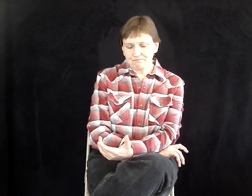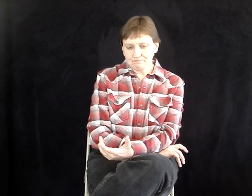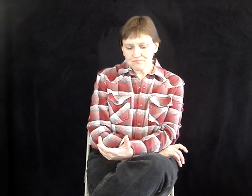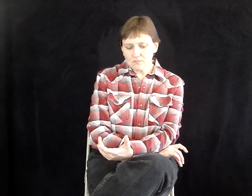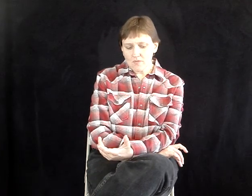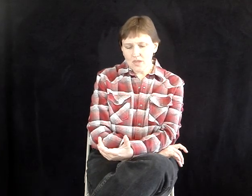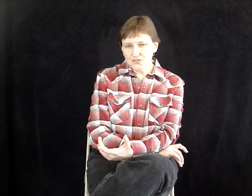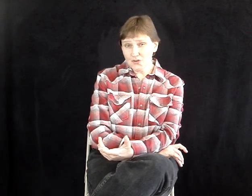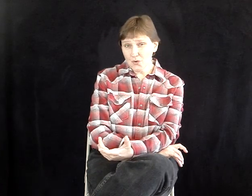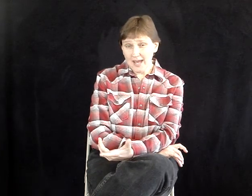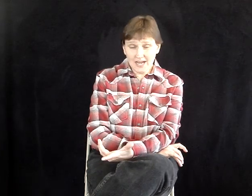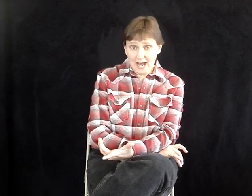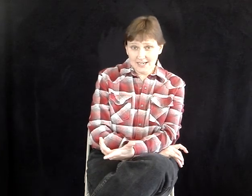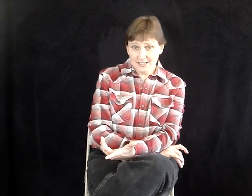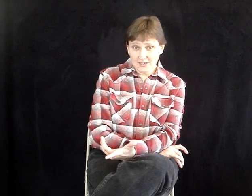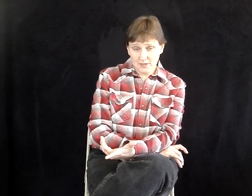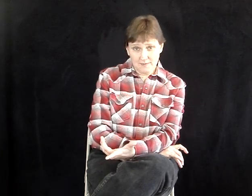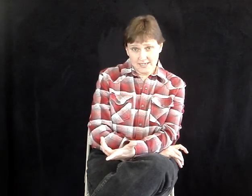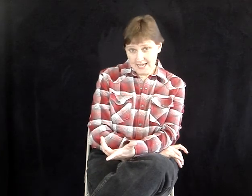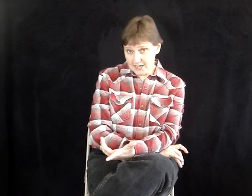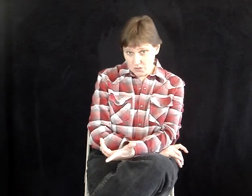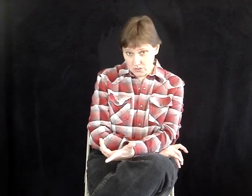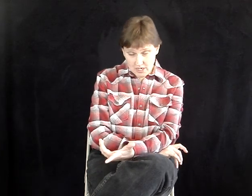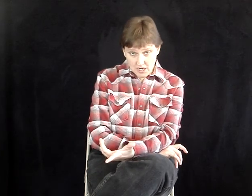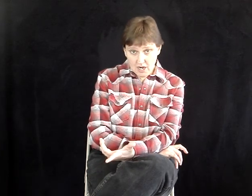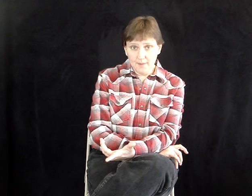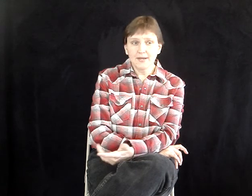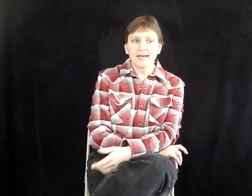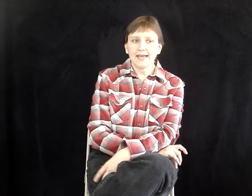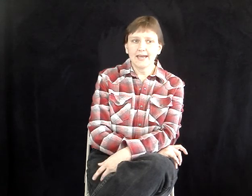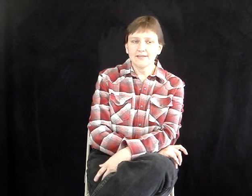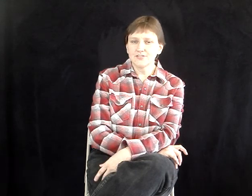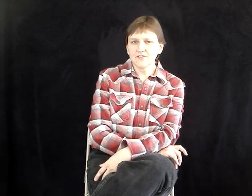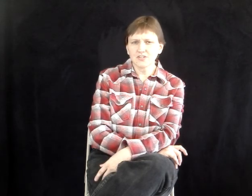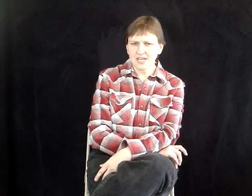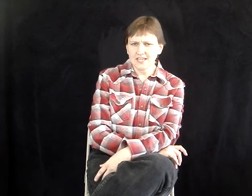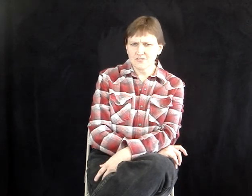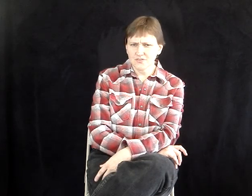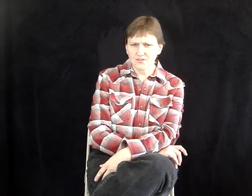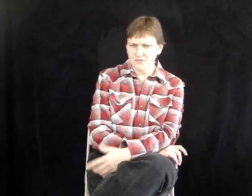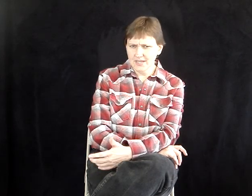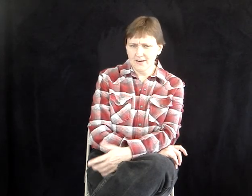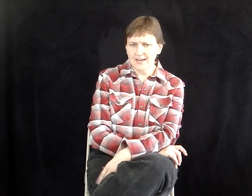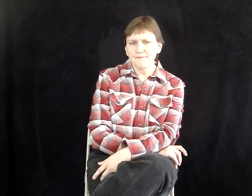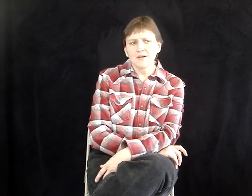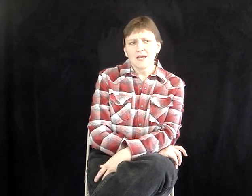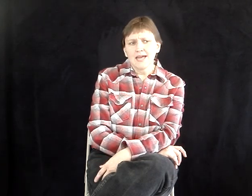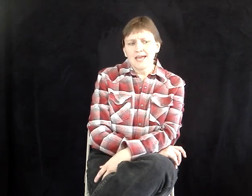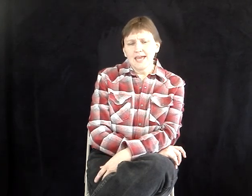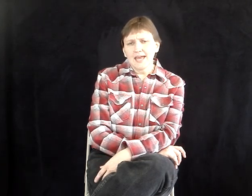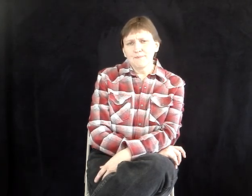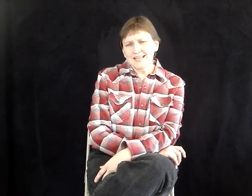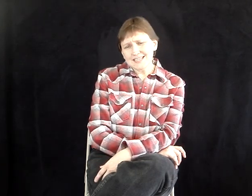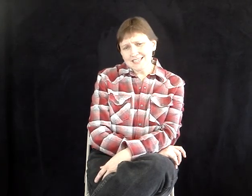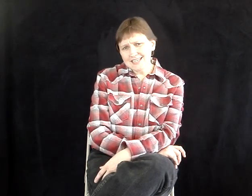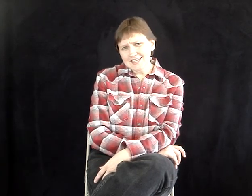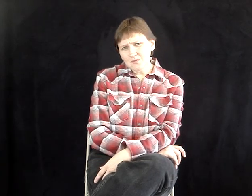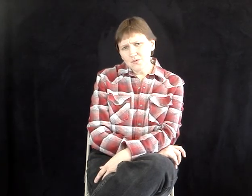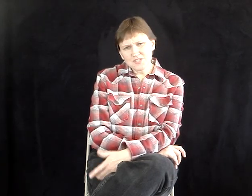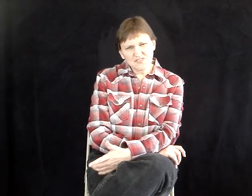And so, I got EurekaMontanaNews.com and several sites for the area. And, basically, it was just